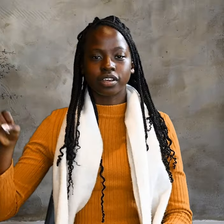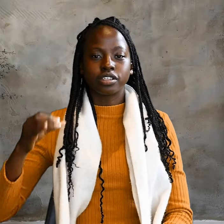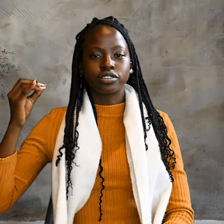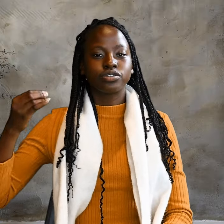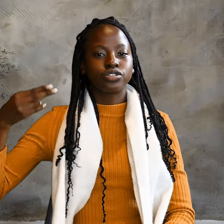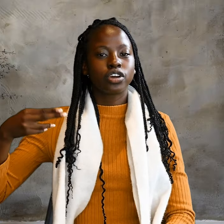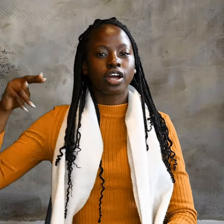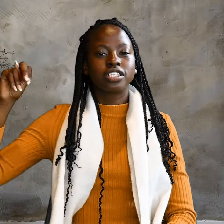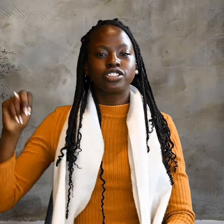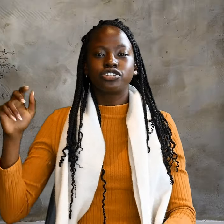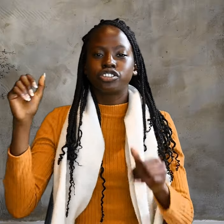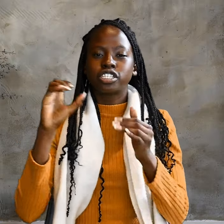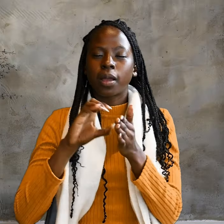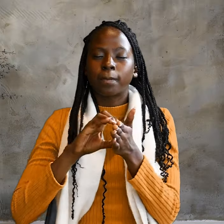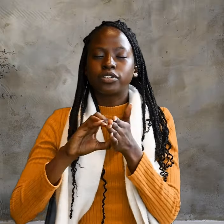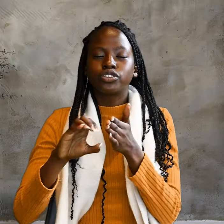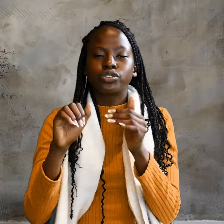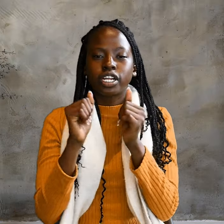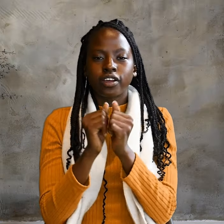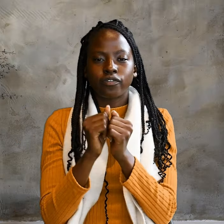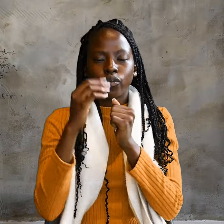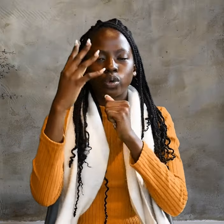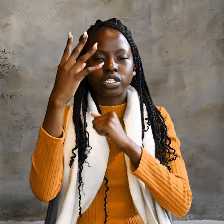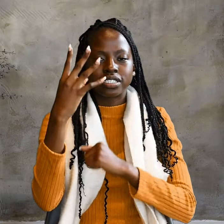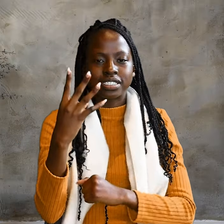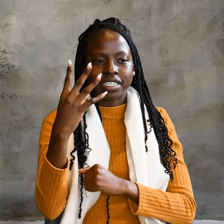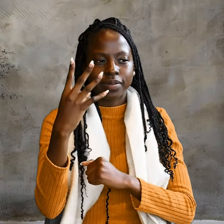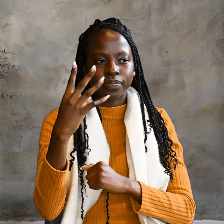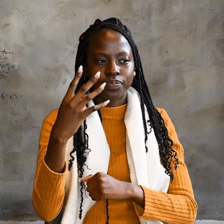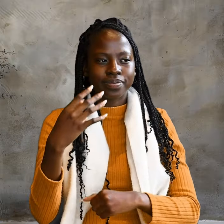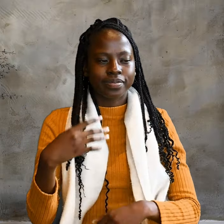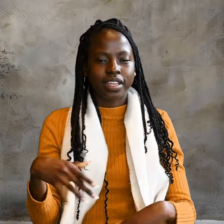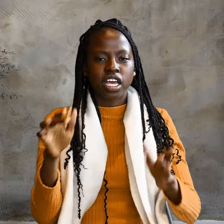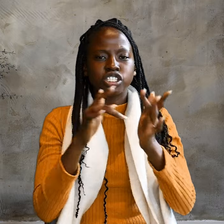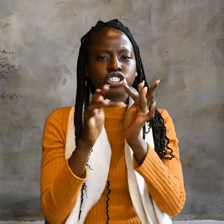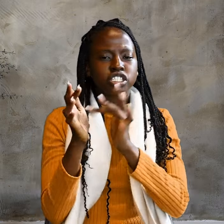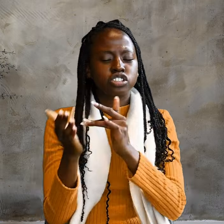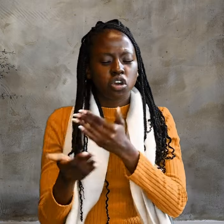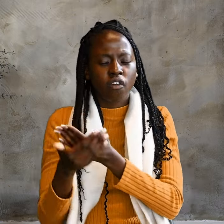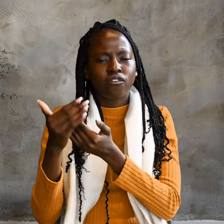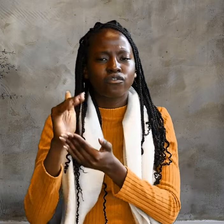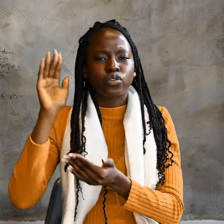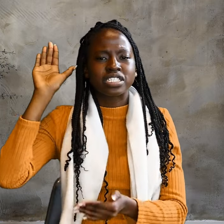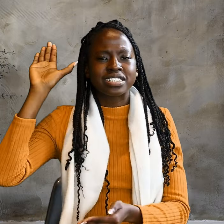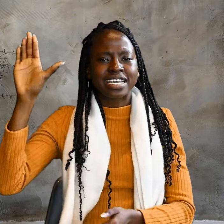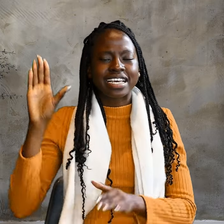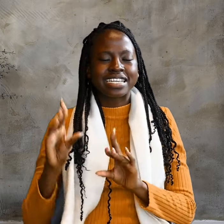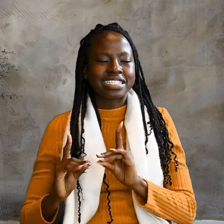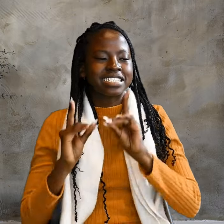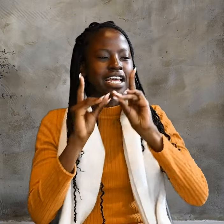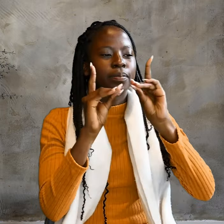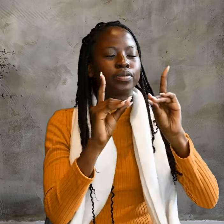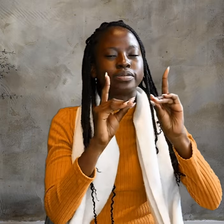John chapter 14 Jesus Comforts His Disciples